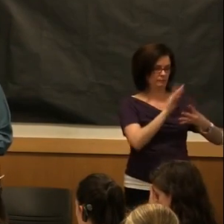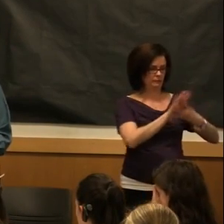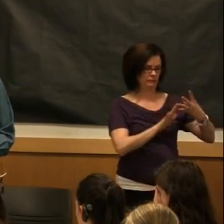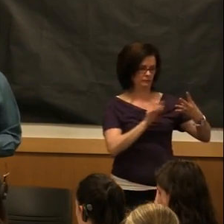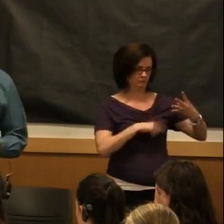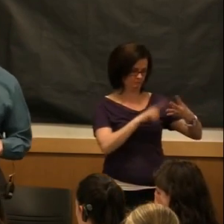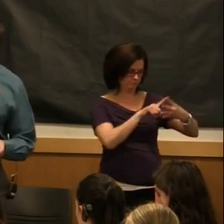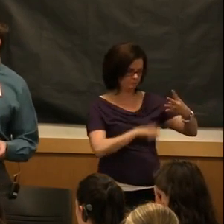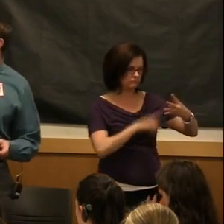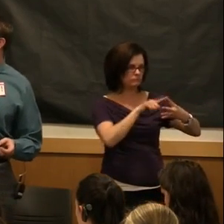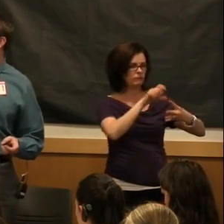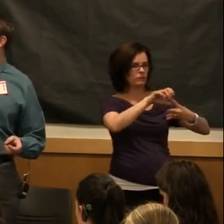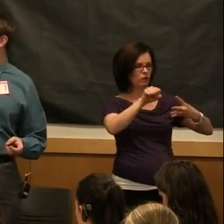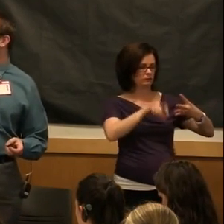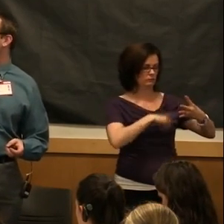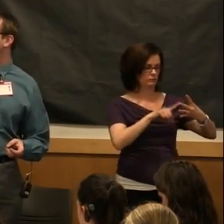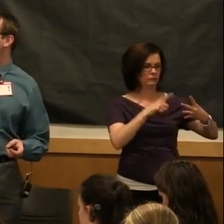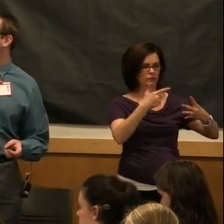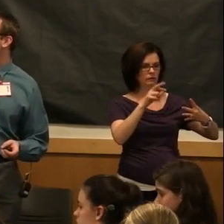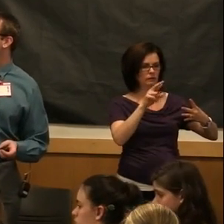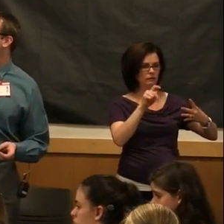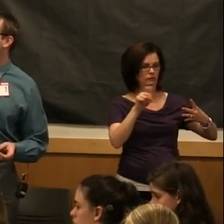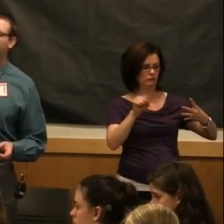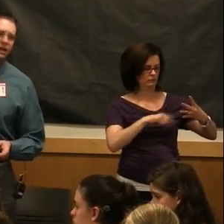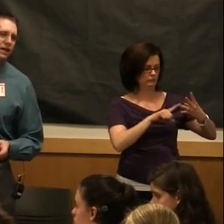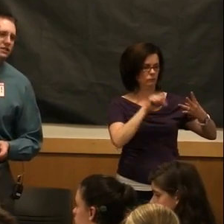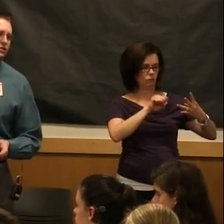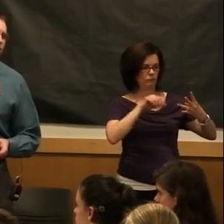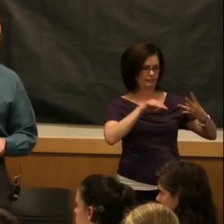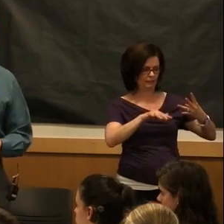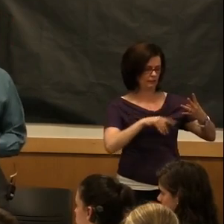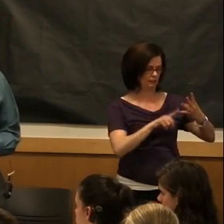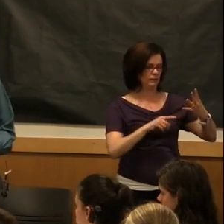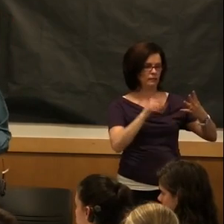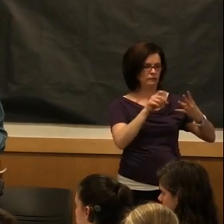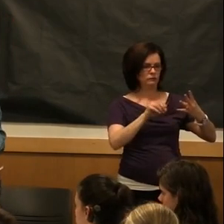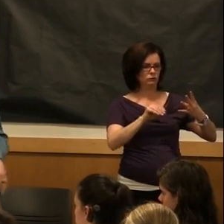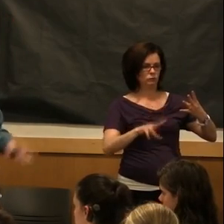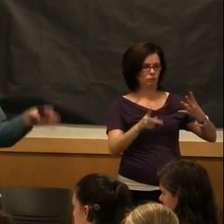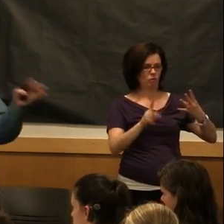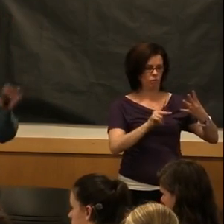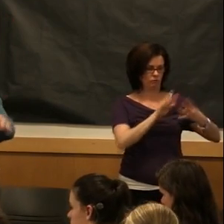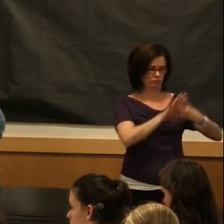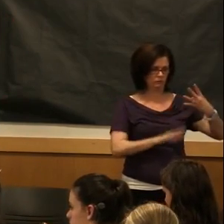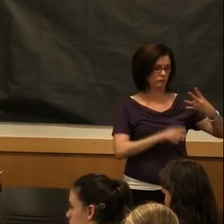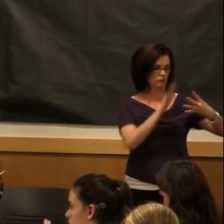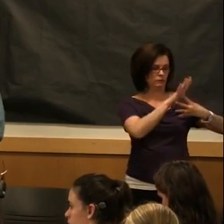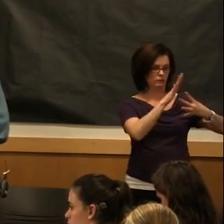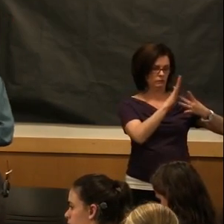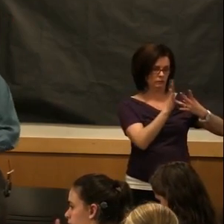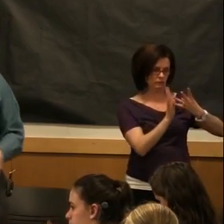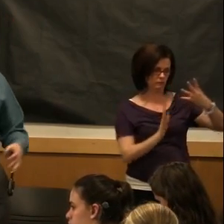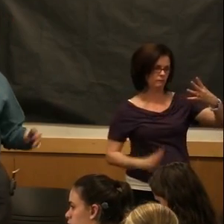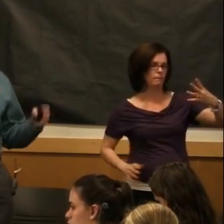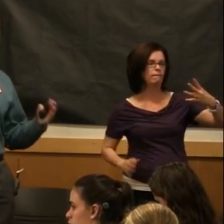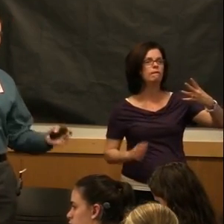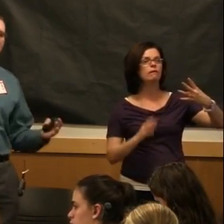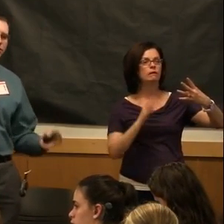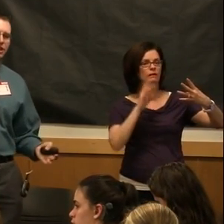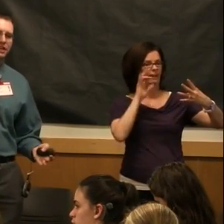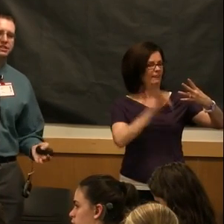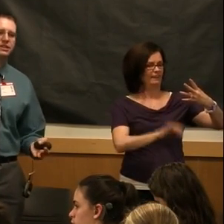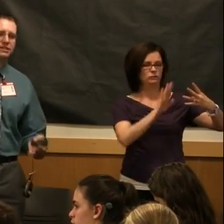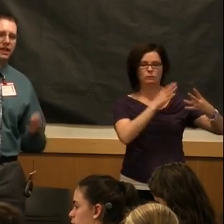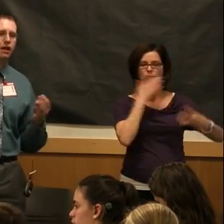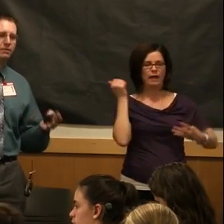focusing on is scholarships, grants, work study, and student loans. These four different types are going to be